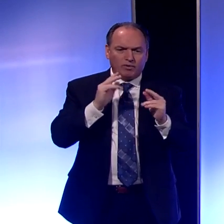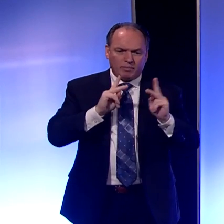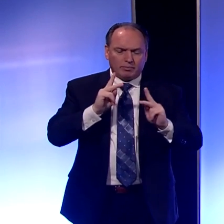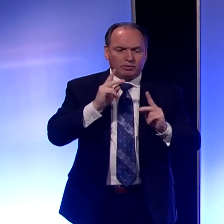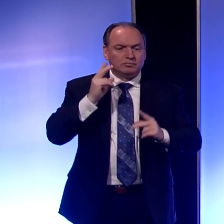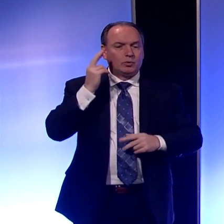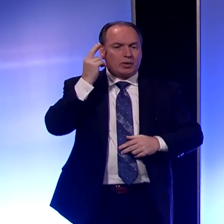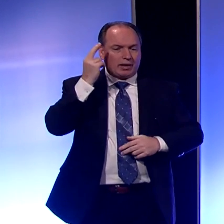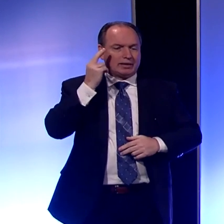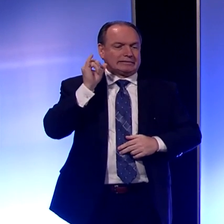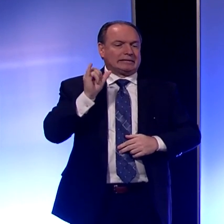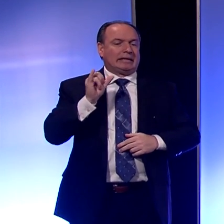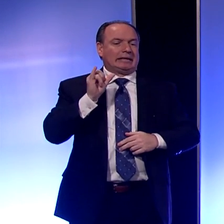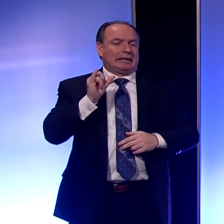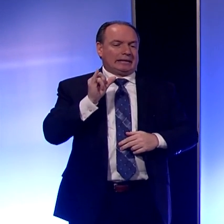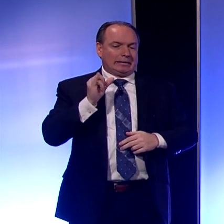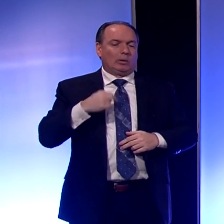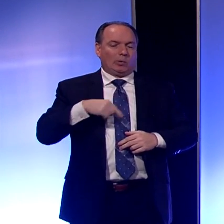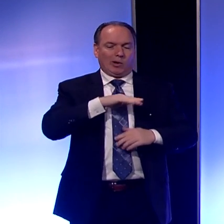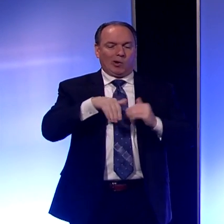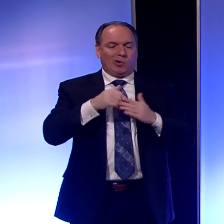realization of what we all need to do.